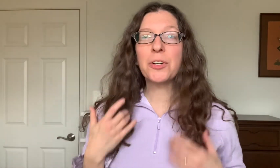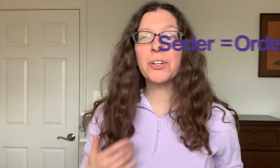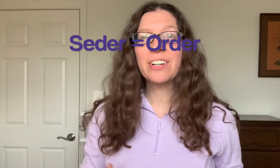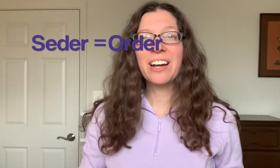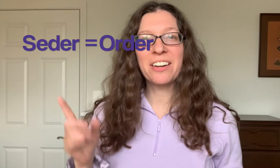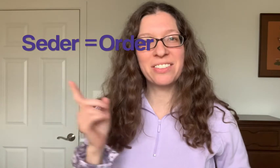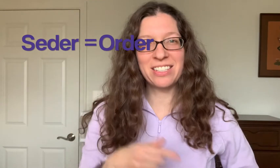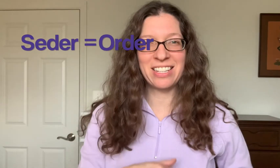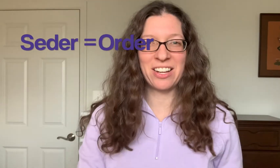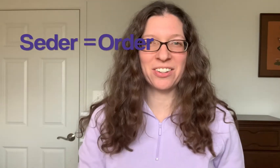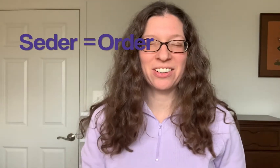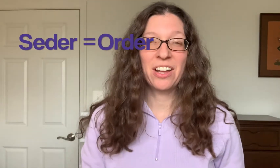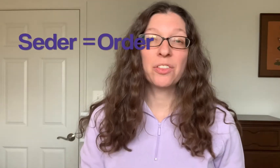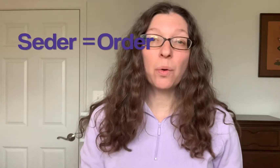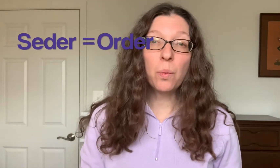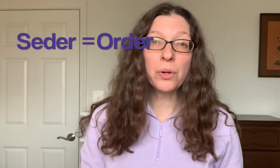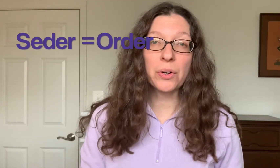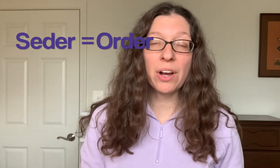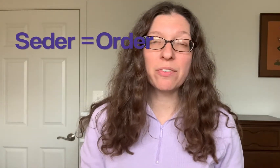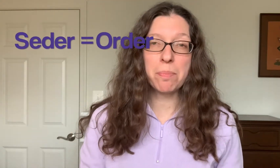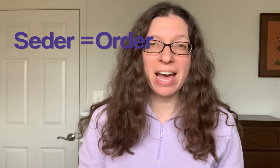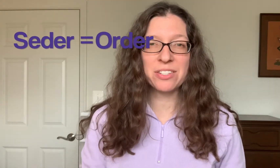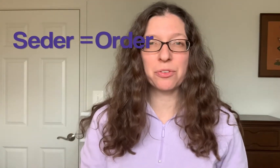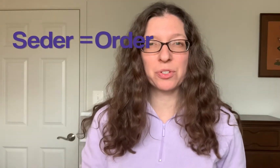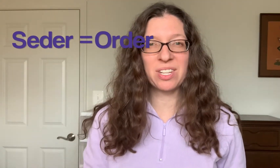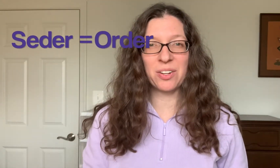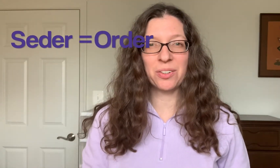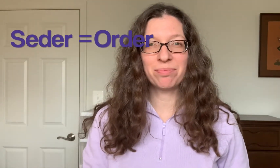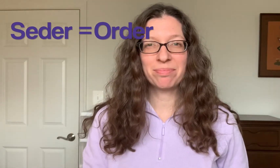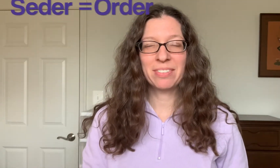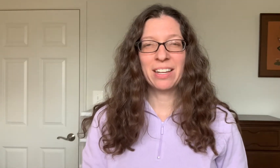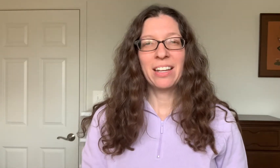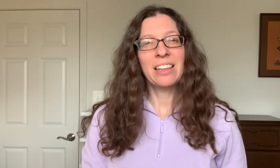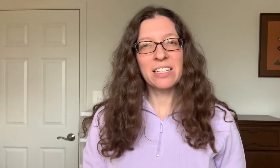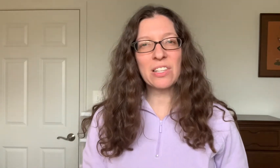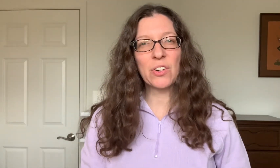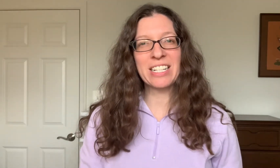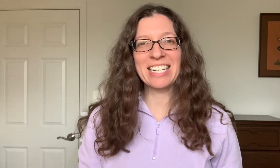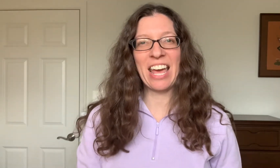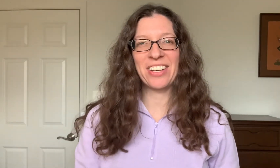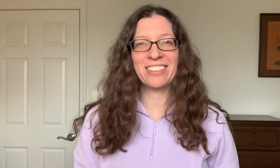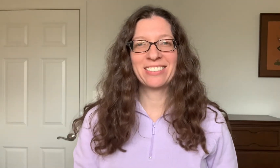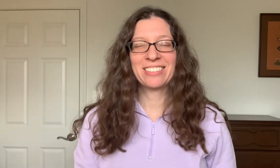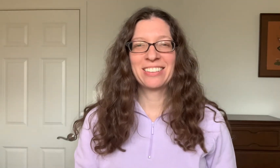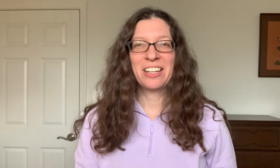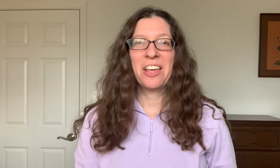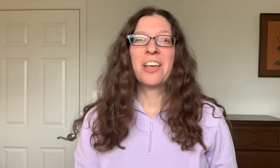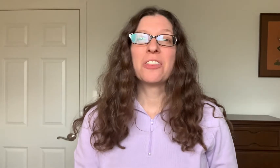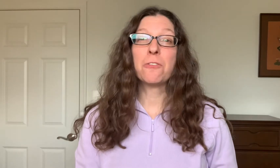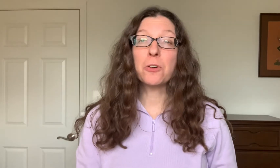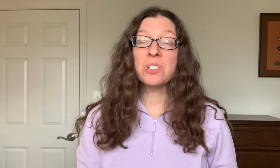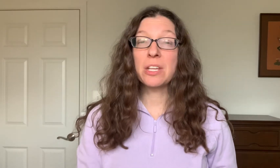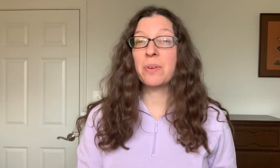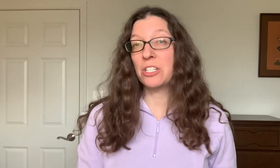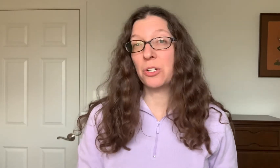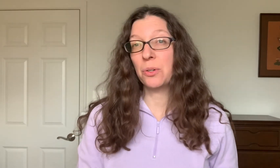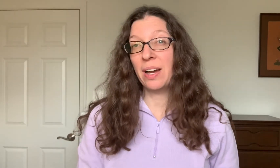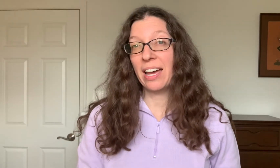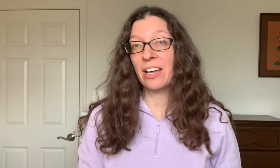of the Seder, the order of the Passover Seder. Let's learn it together. The first thing we do at